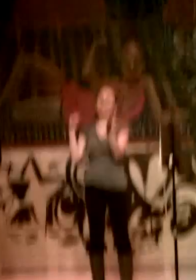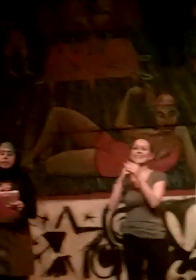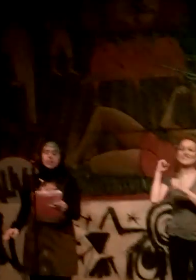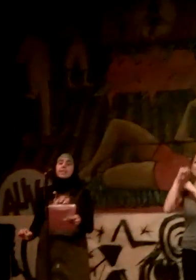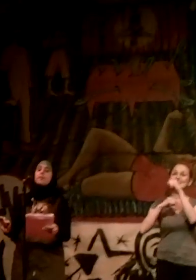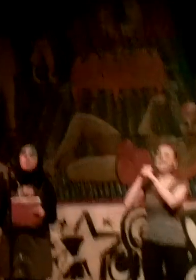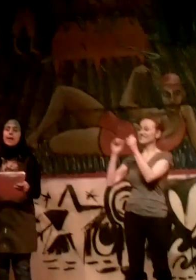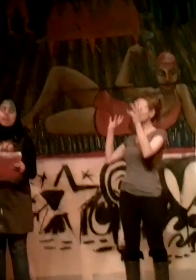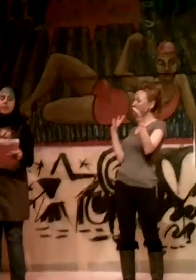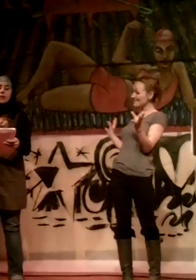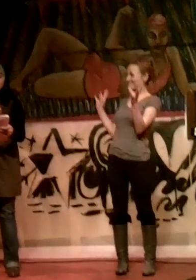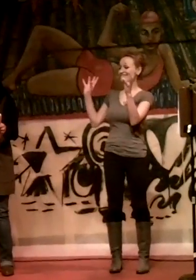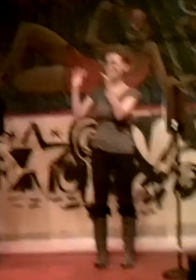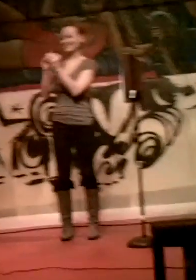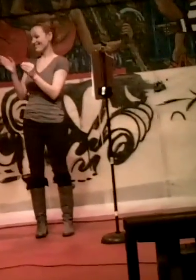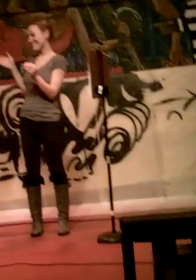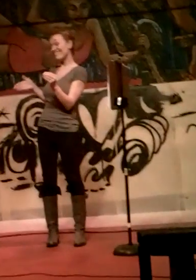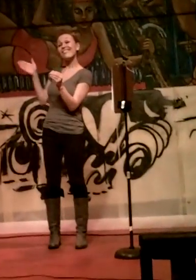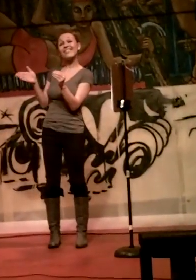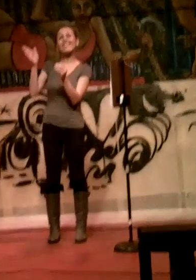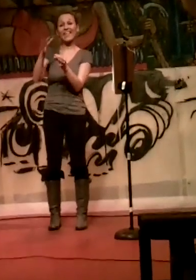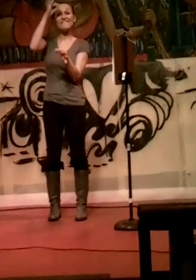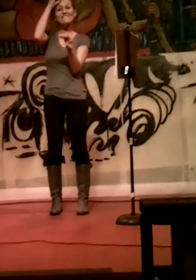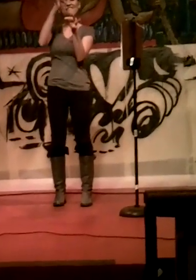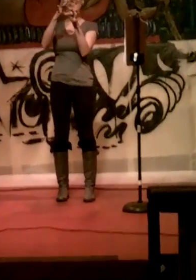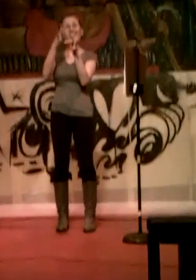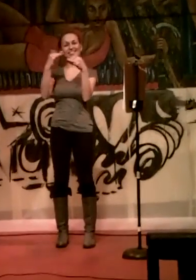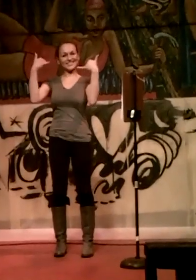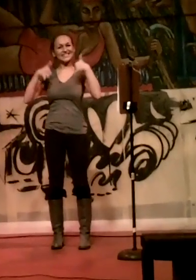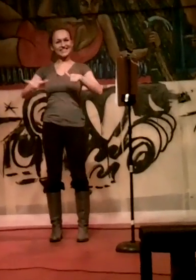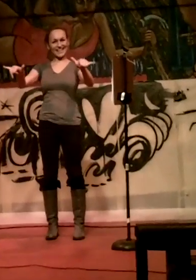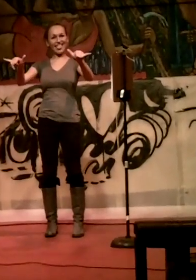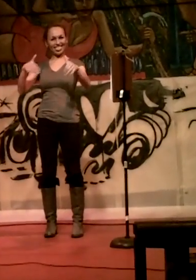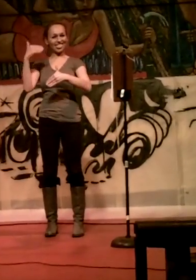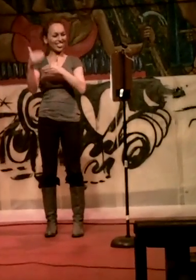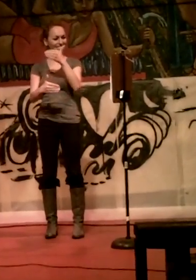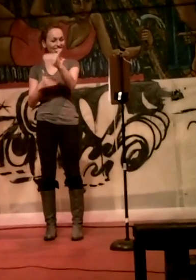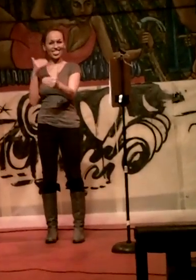There is still faith surviving thousands of years later.